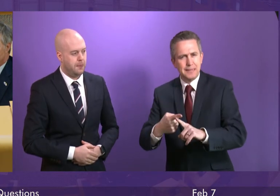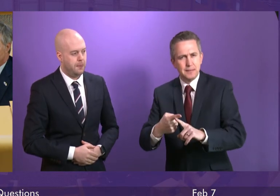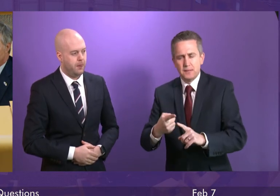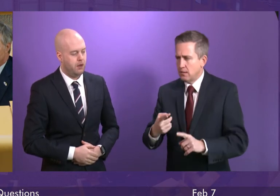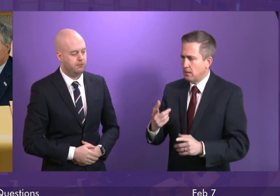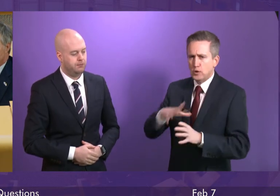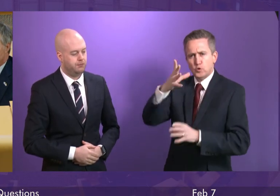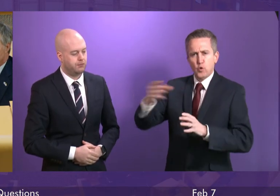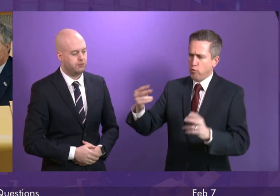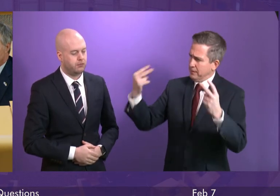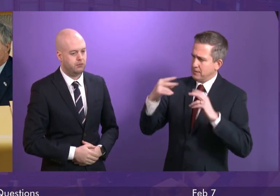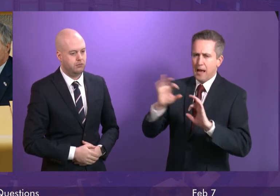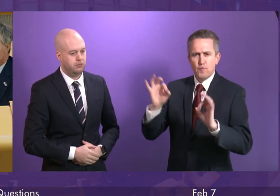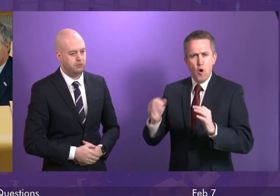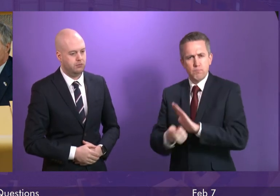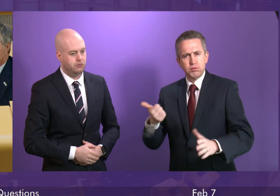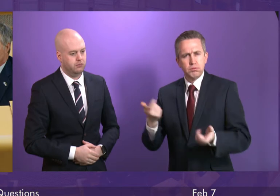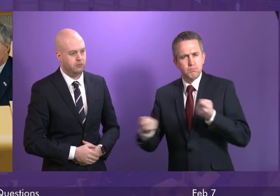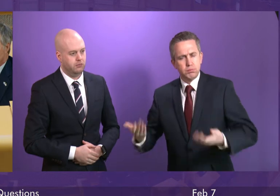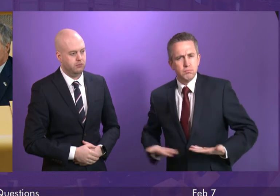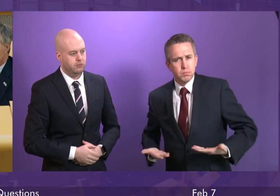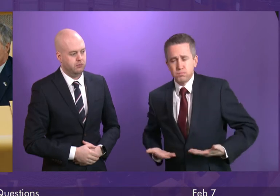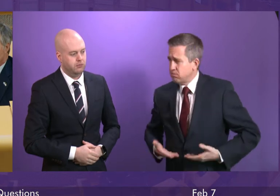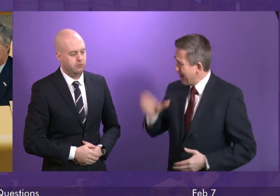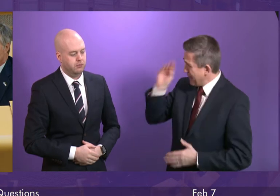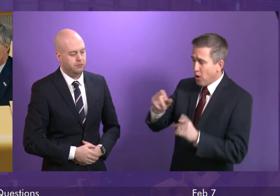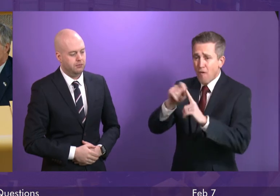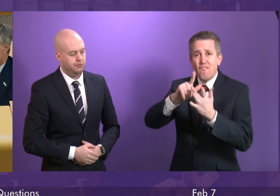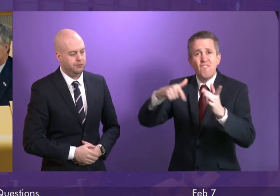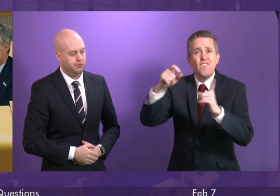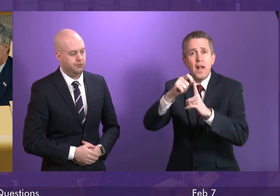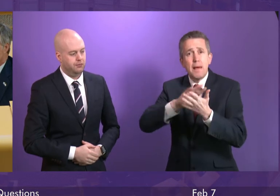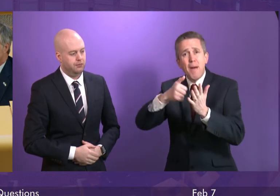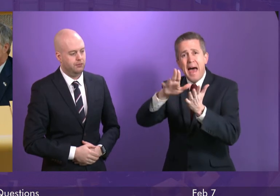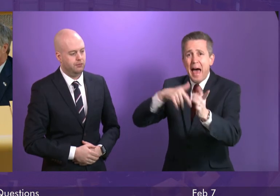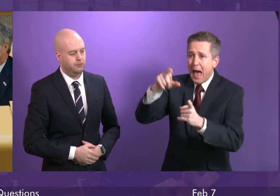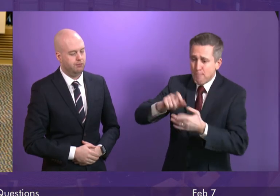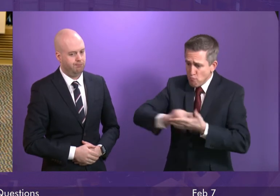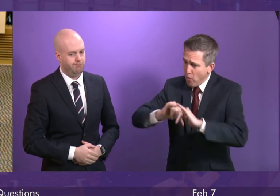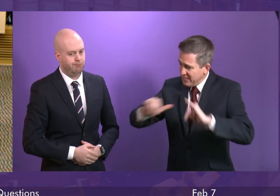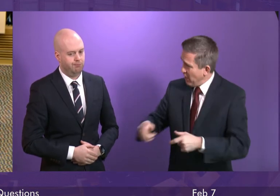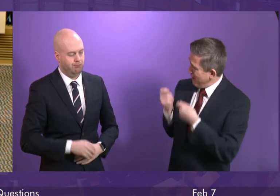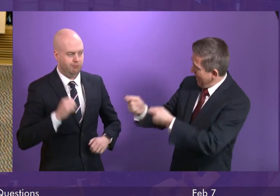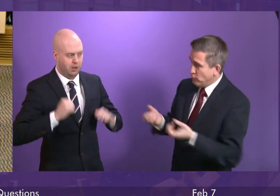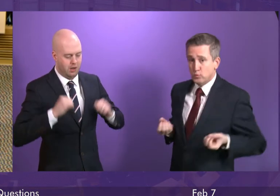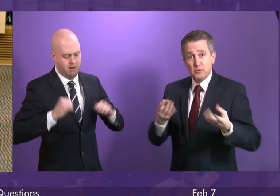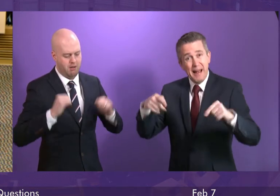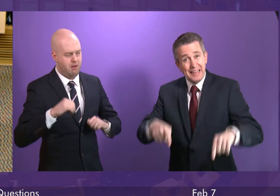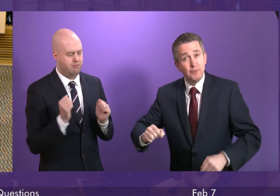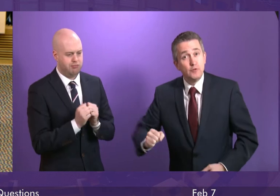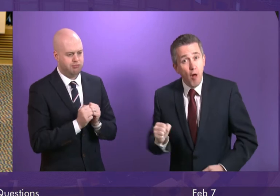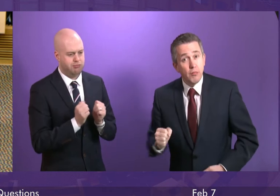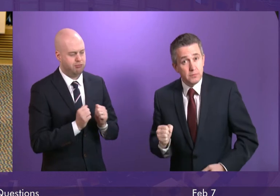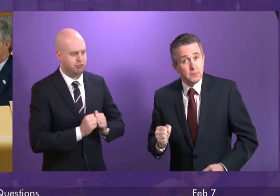Tories have no credibility in the economy. It's a Tory Chancellor, Philip Hammond, who wrote the cheques you're spending, Mr. Swinney. The additional,